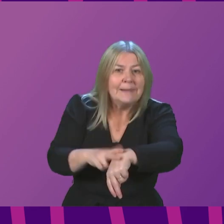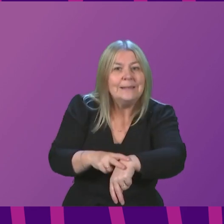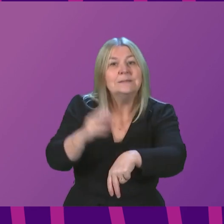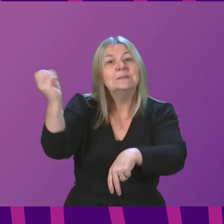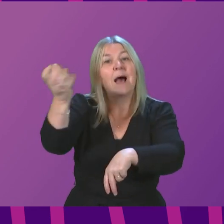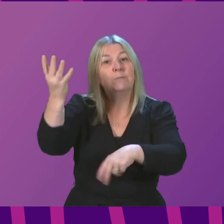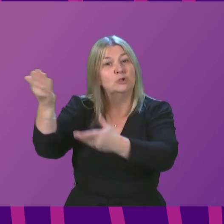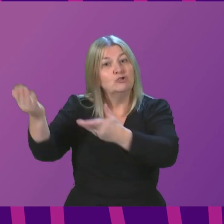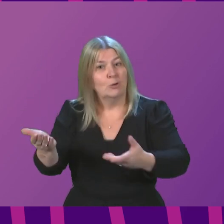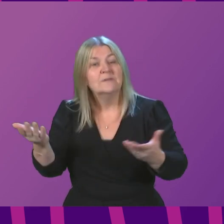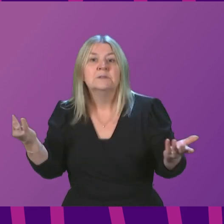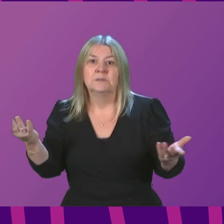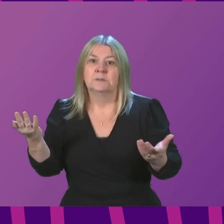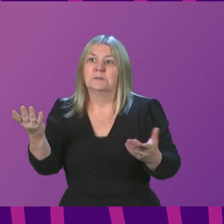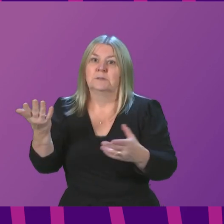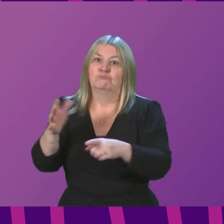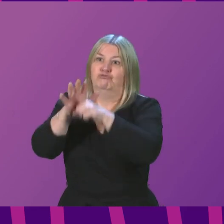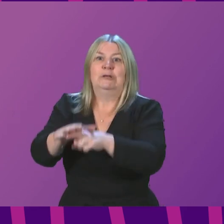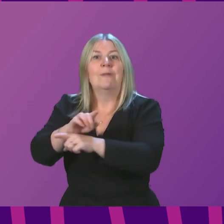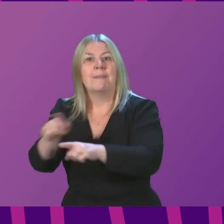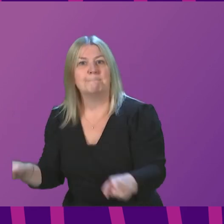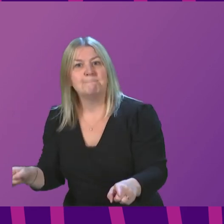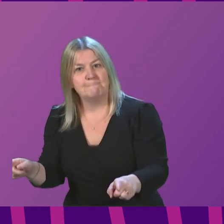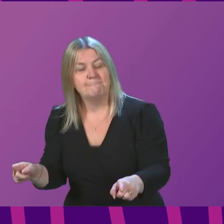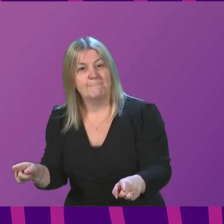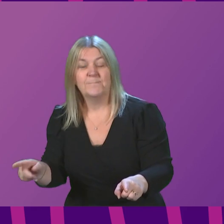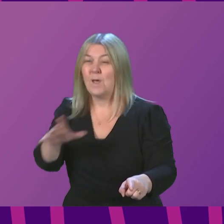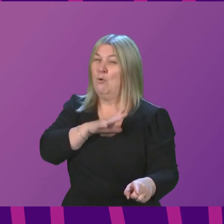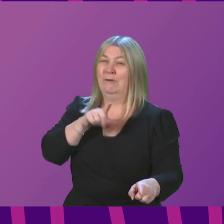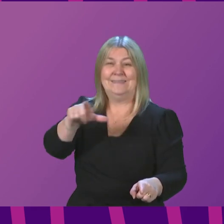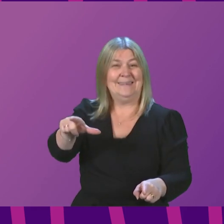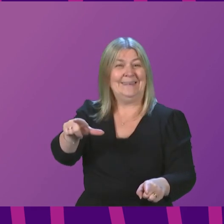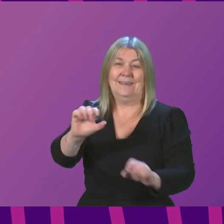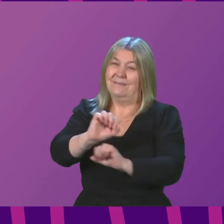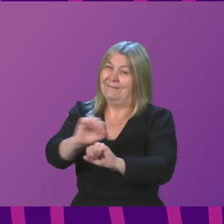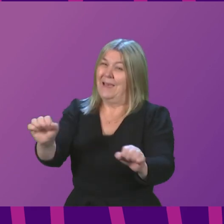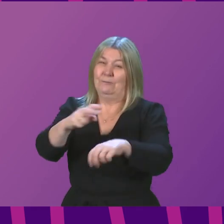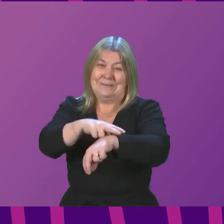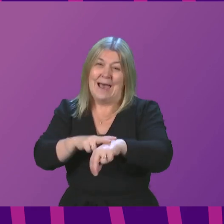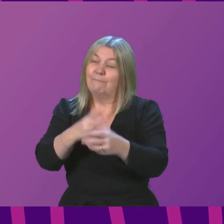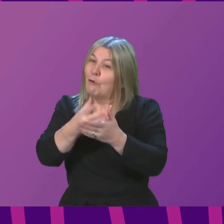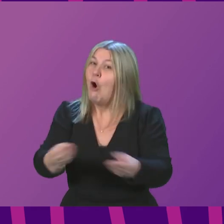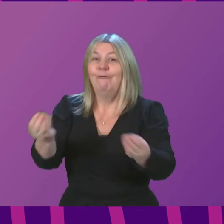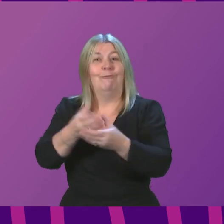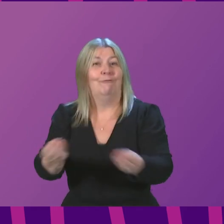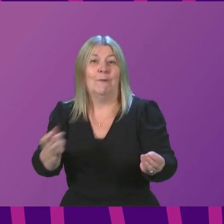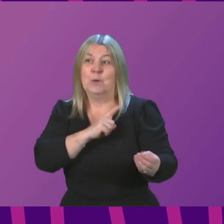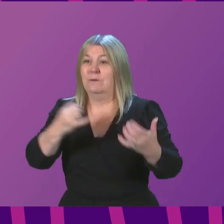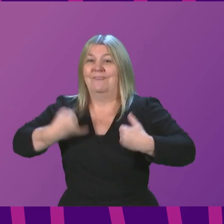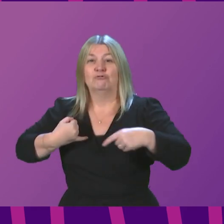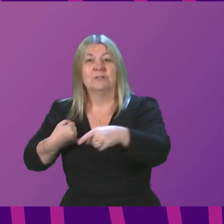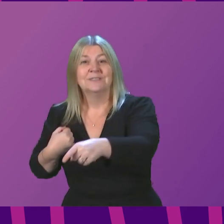service. At a time when emergency services are already dealing with high levels of staff absence due to the virus,